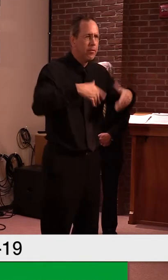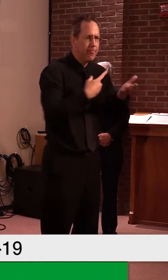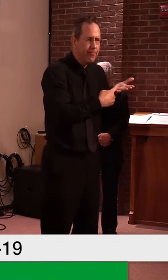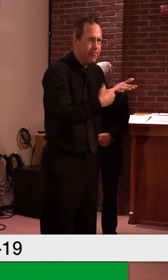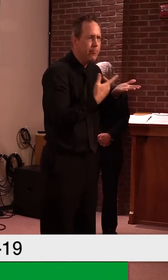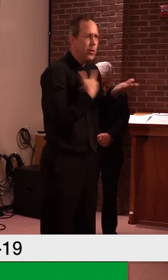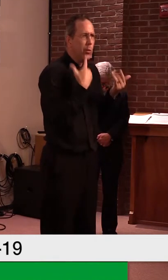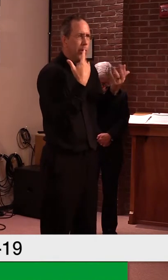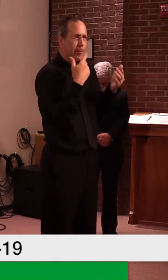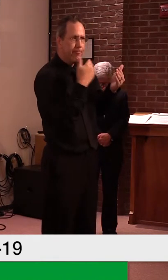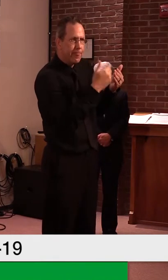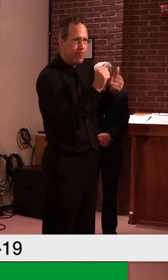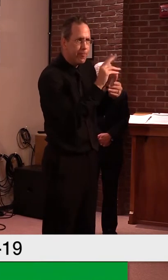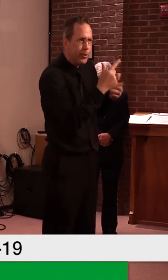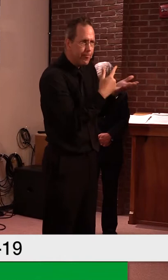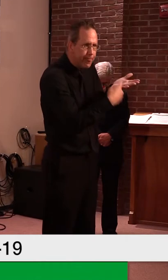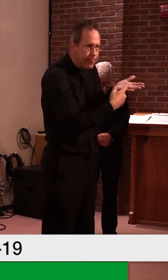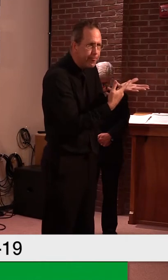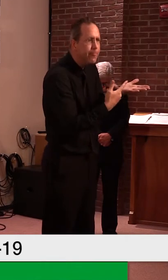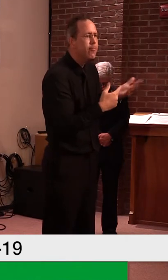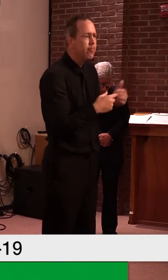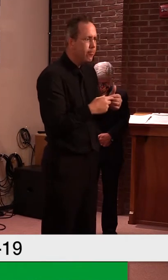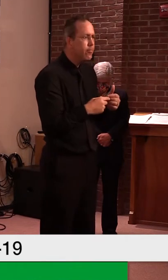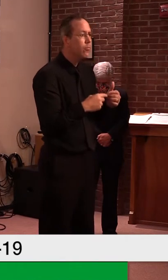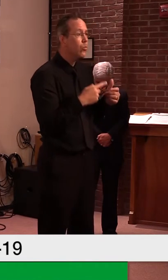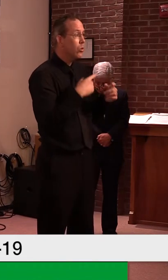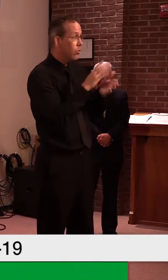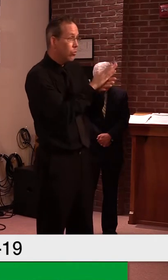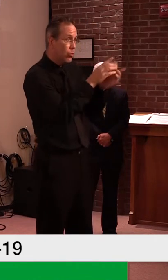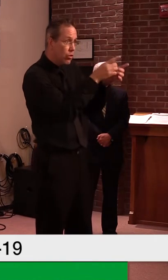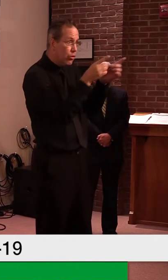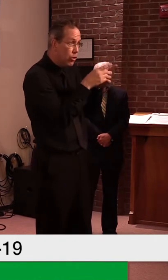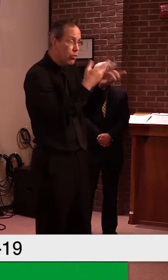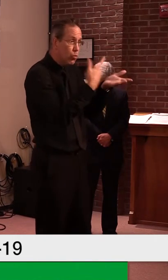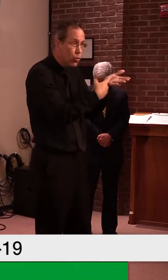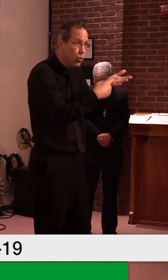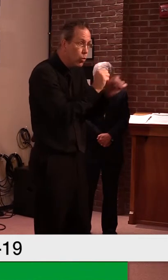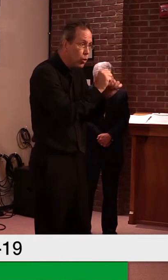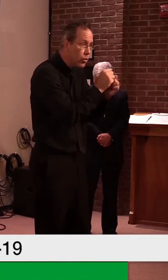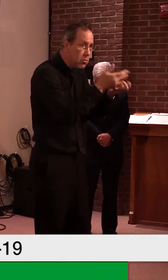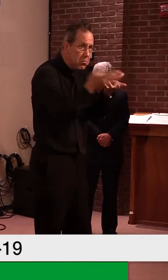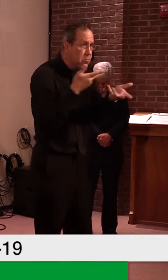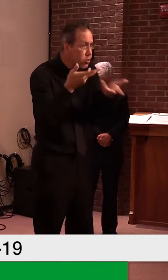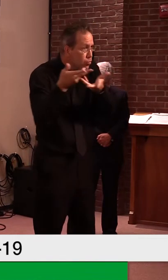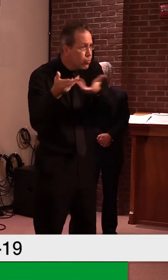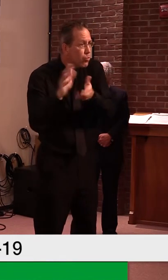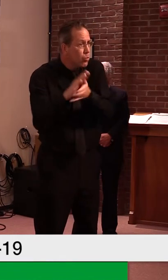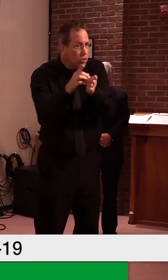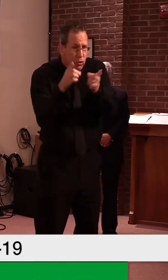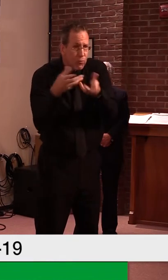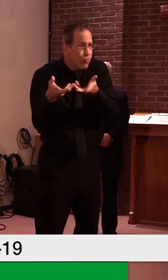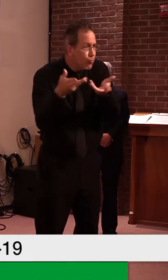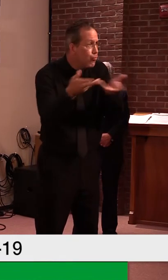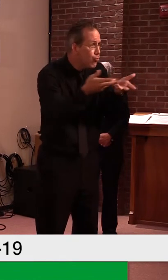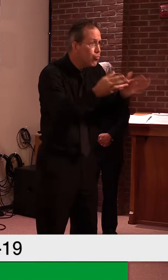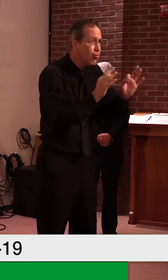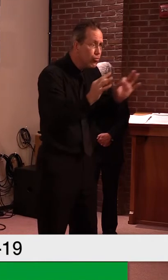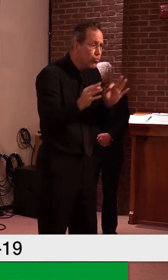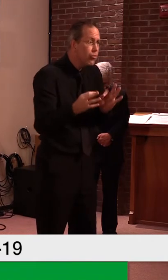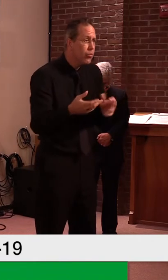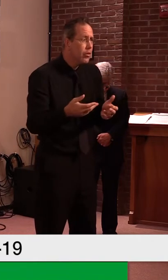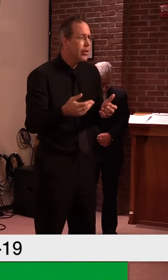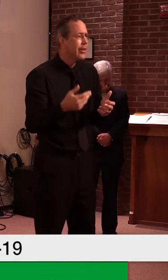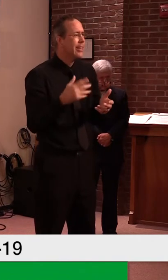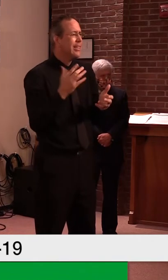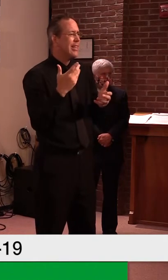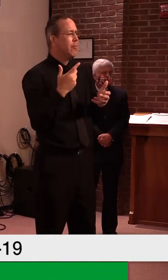really hard on these plans now. So I don't necessarily believe, um, you know, that, that beginning part is really the, um, sort of